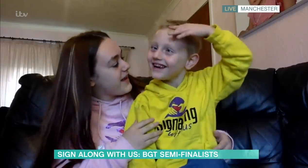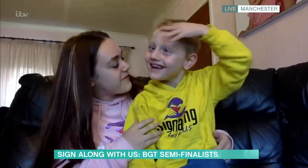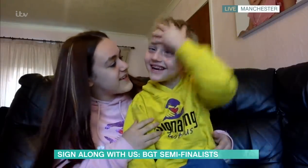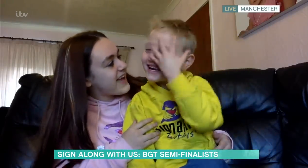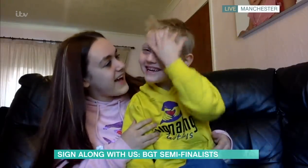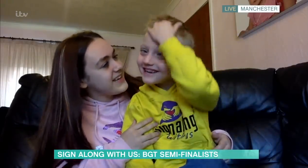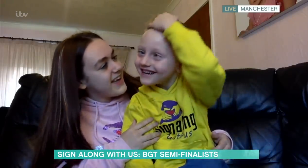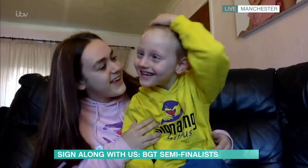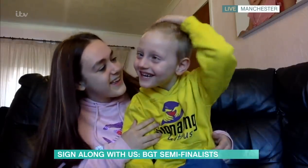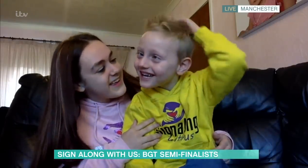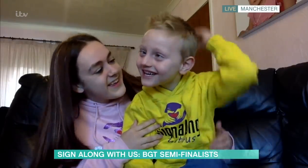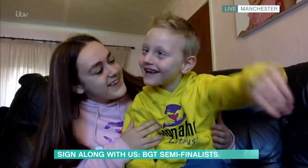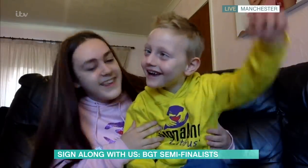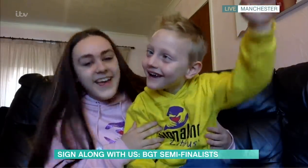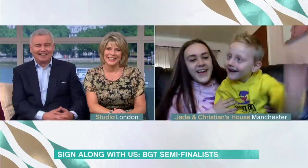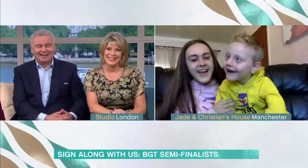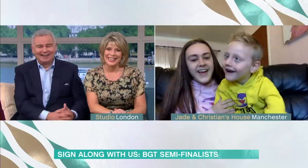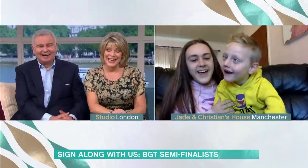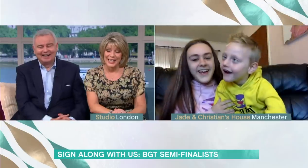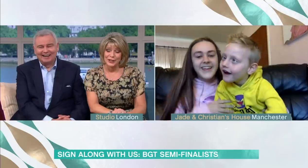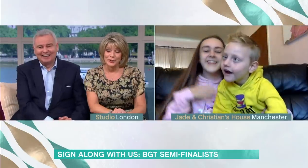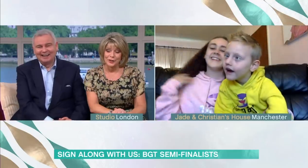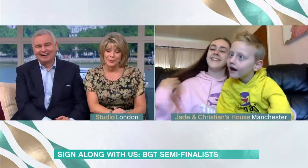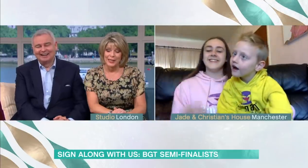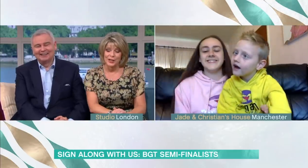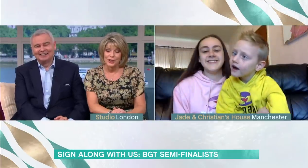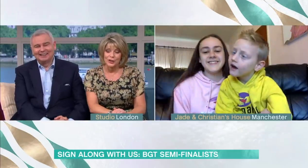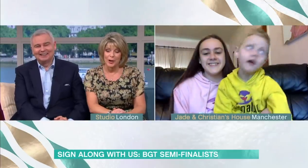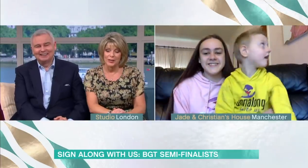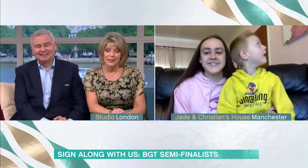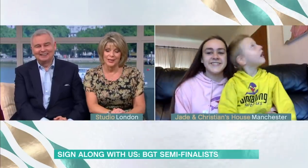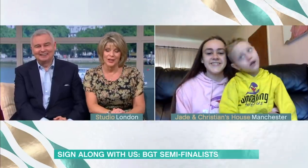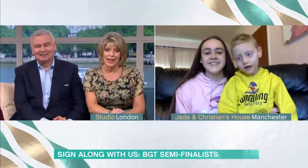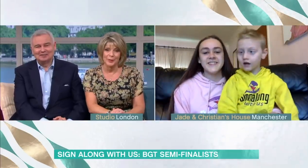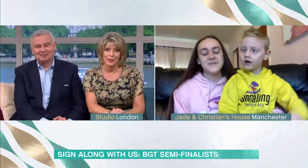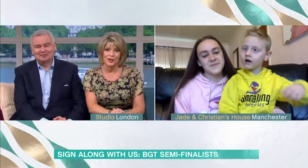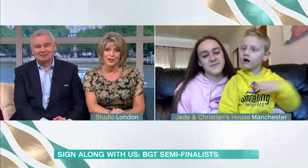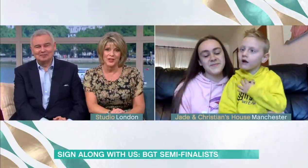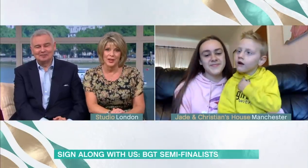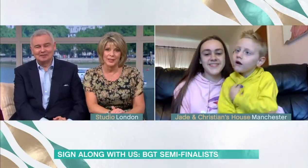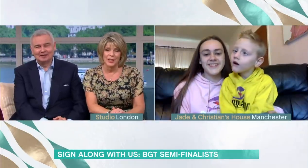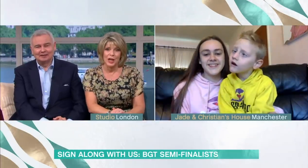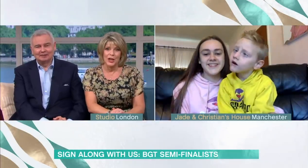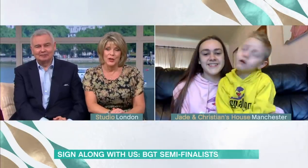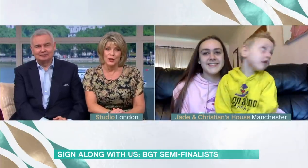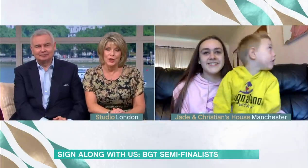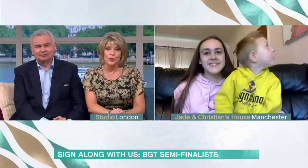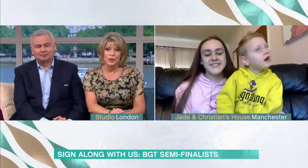every day, aren't you? Yeah, and you've played a huge part in that, Jade, because you decided that you would,